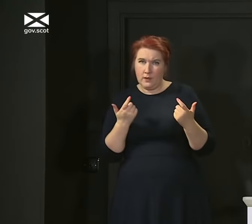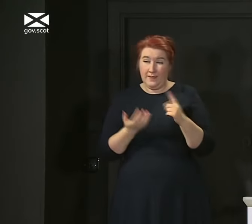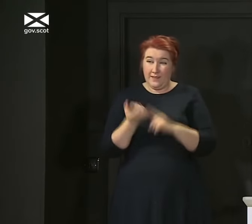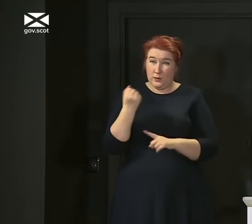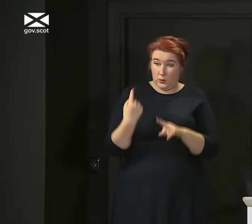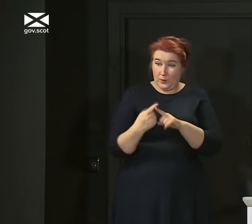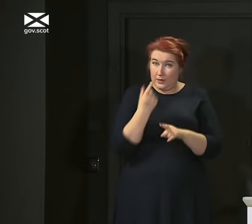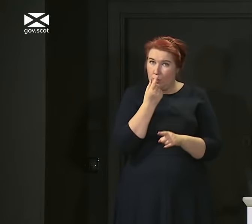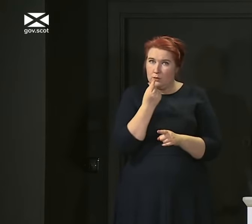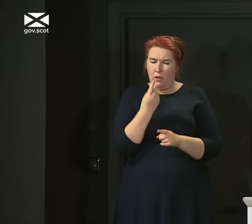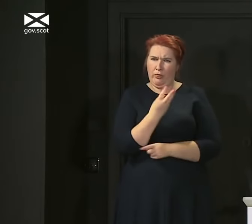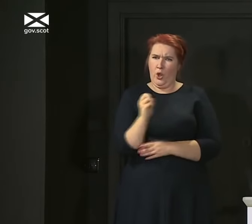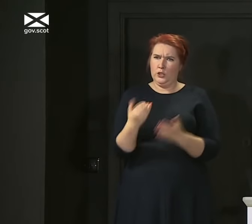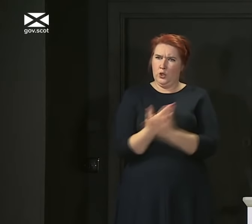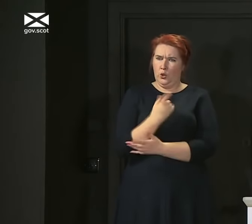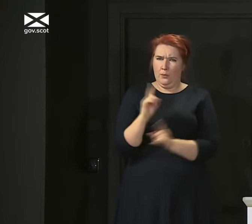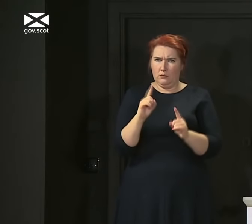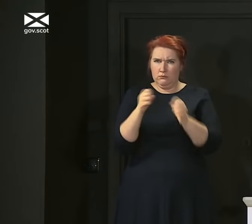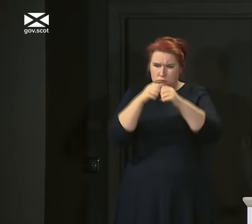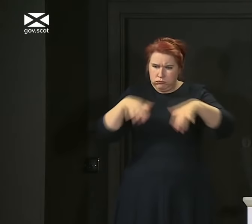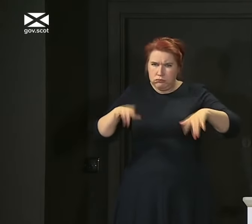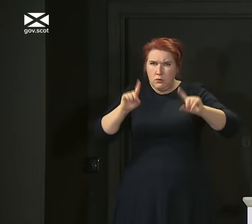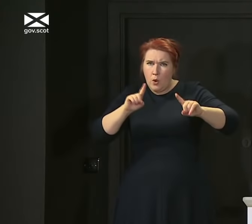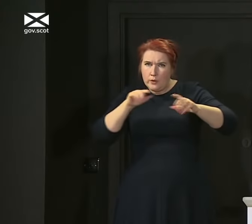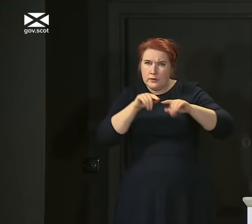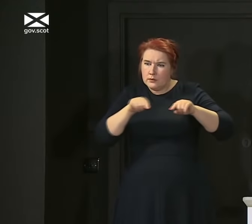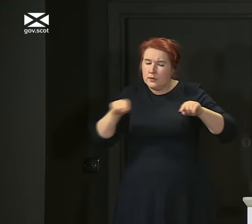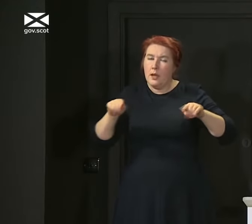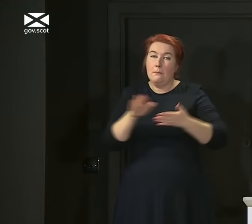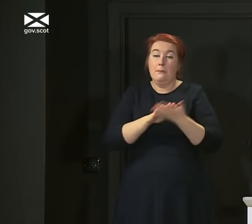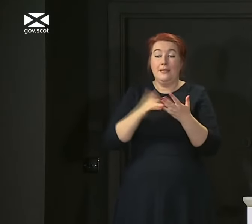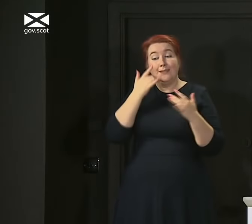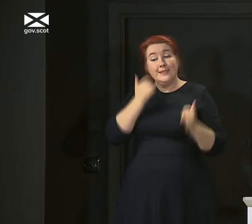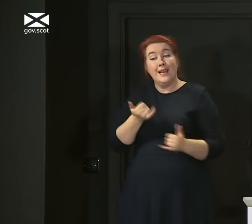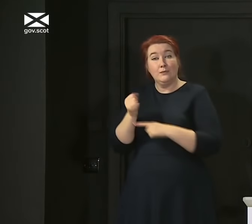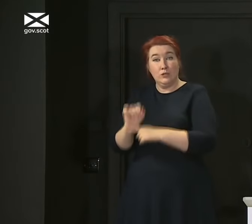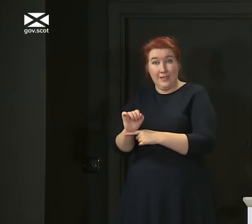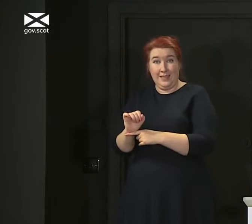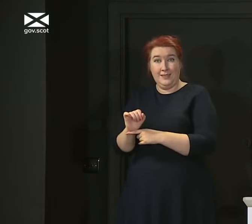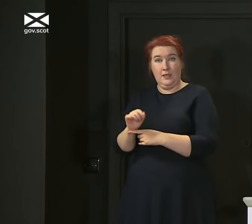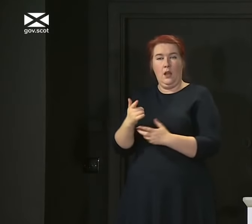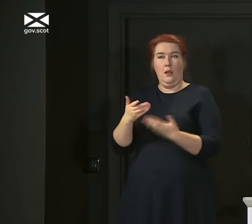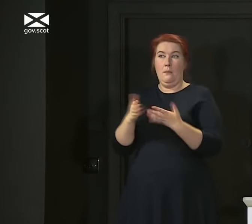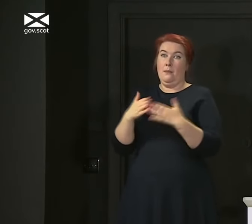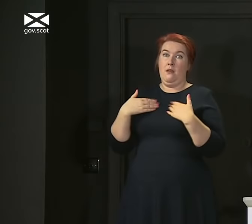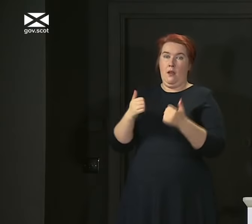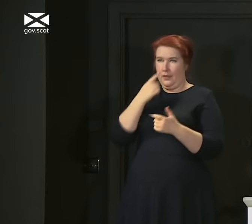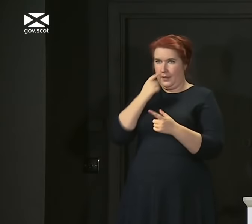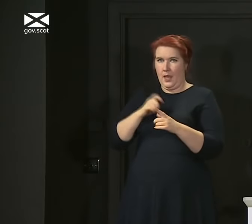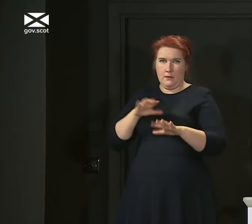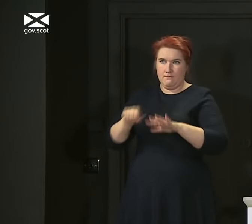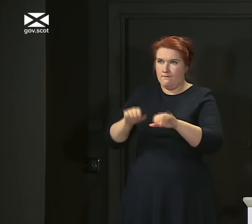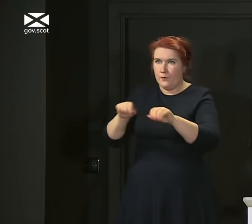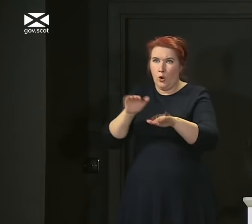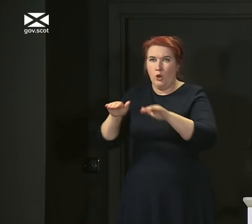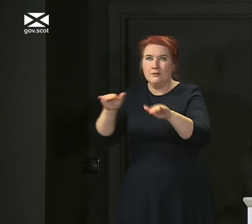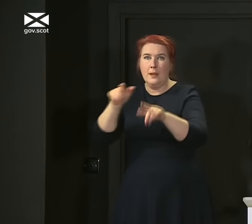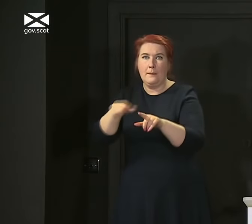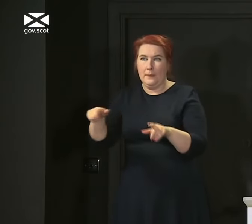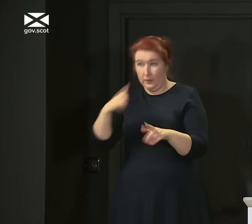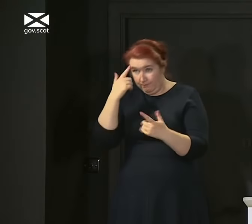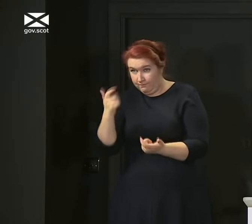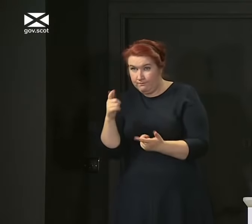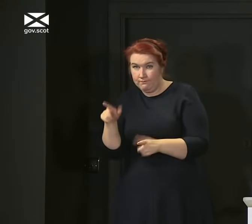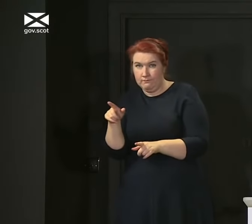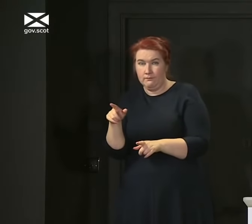much about all of these cases as we can, so that Test and Protect and our public health teams can get on top of breaking the chains of transmission. Now, that shouldn't